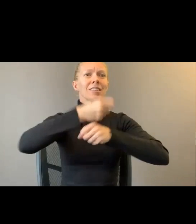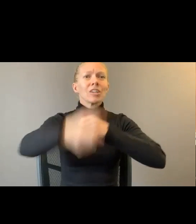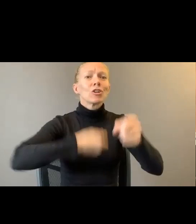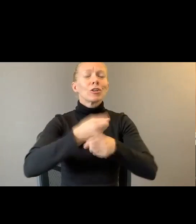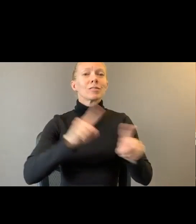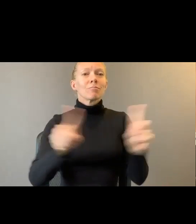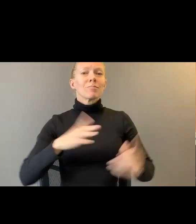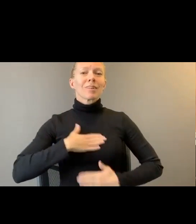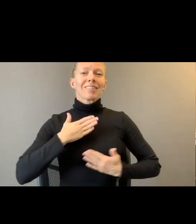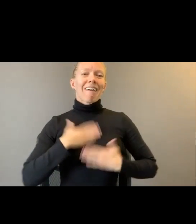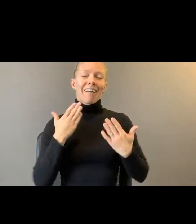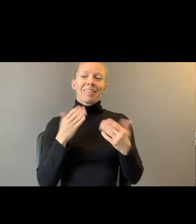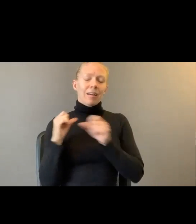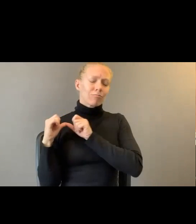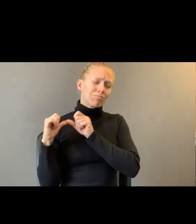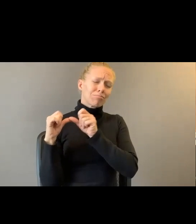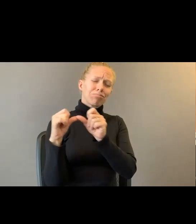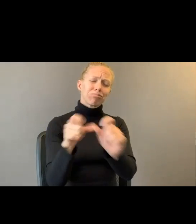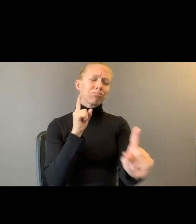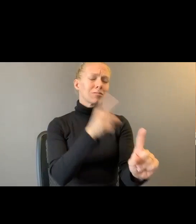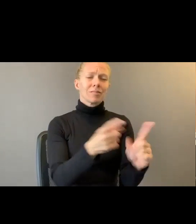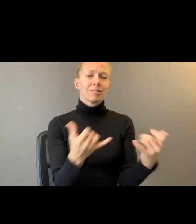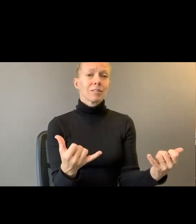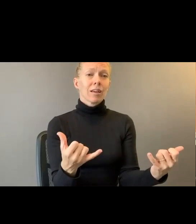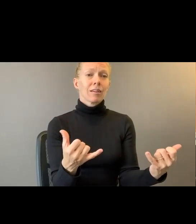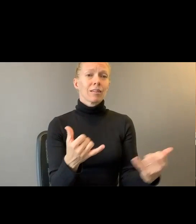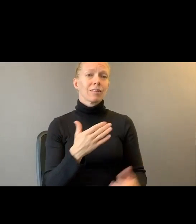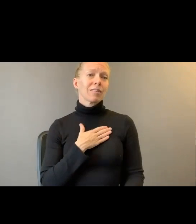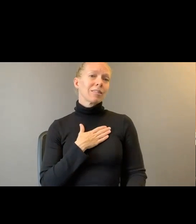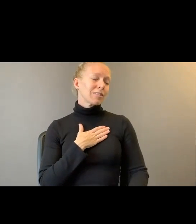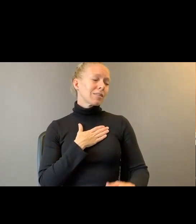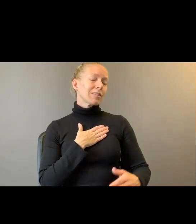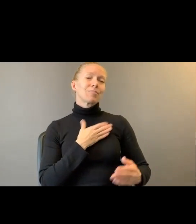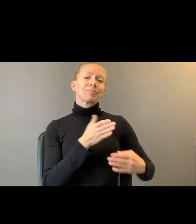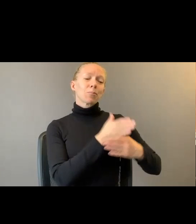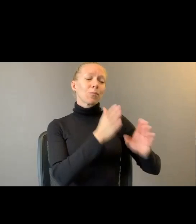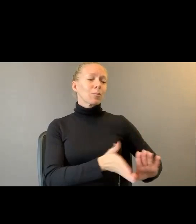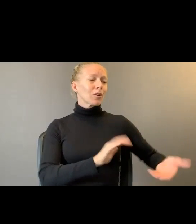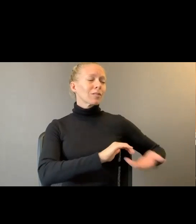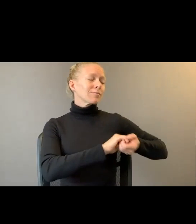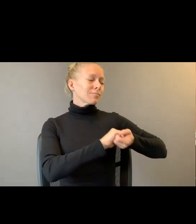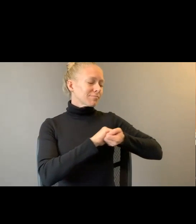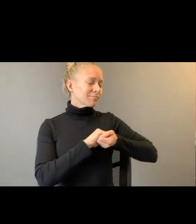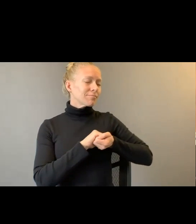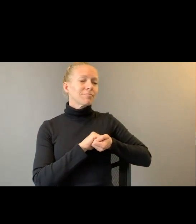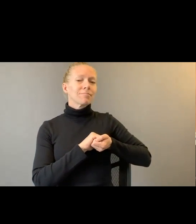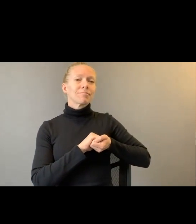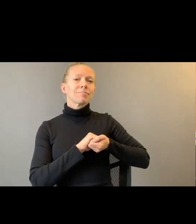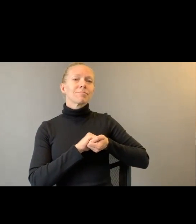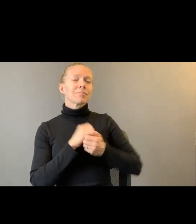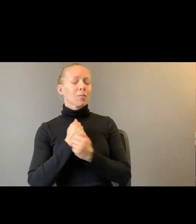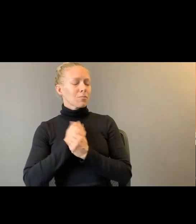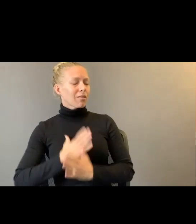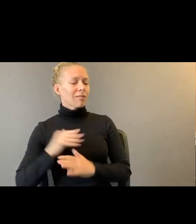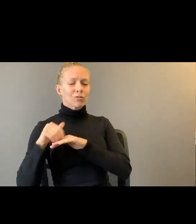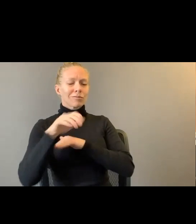My partner holds my hand and my lovers send cards out of respect. She douses my